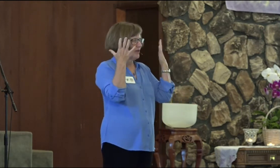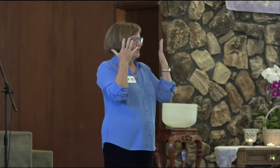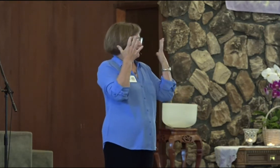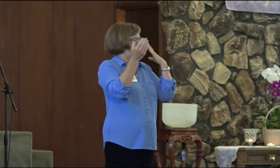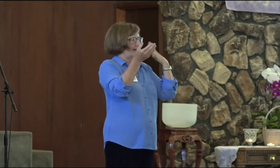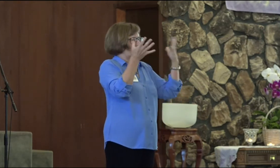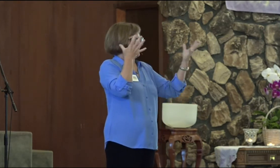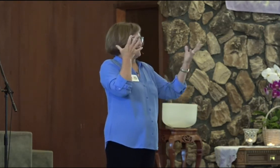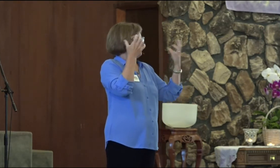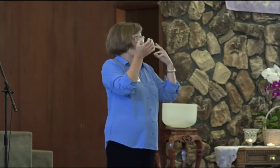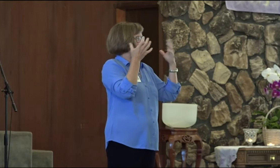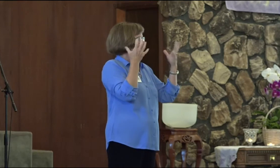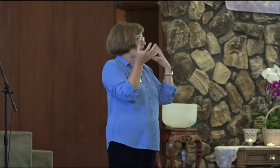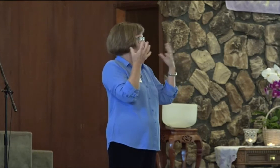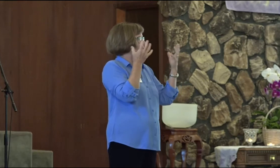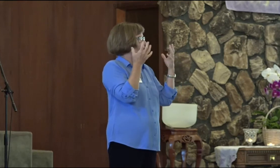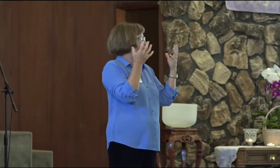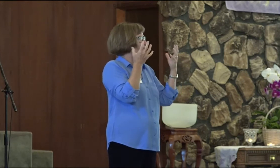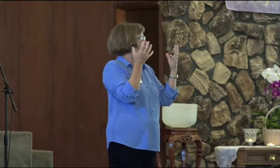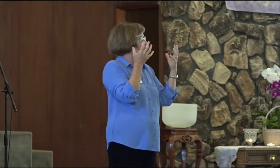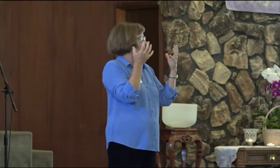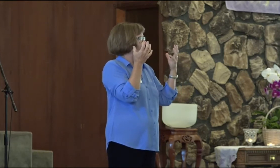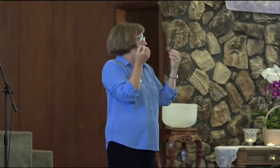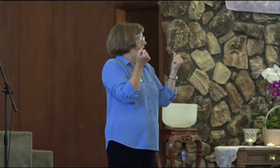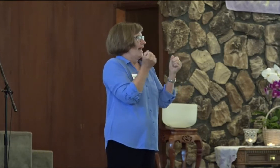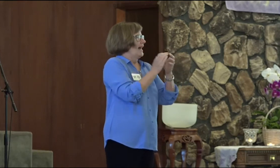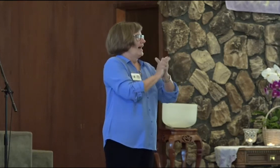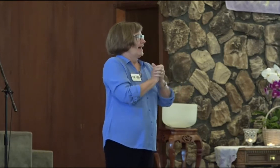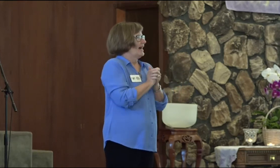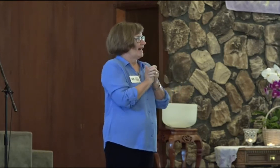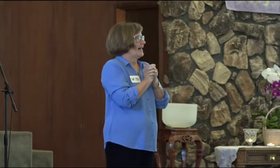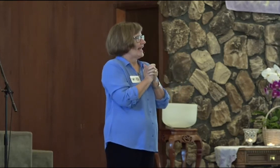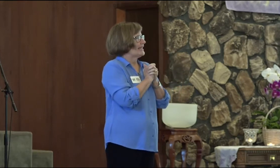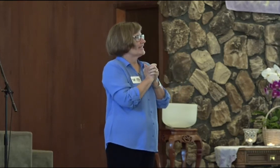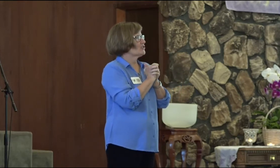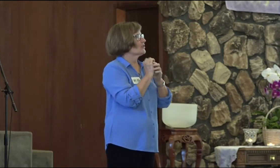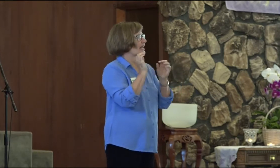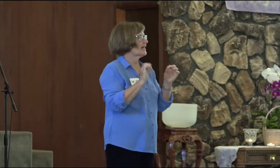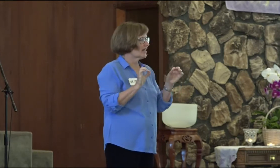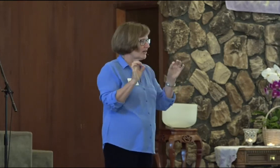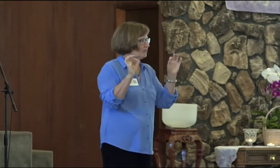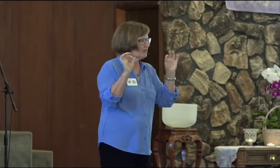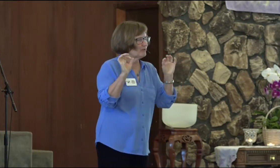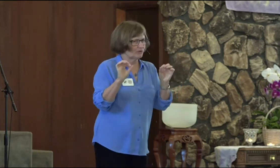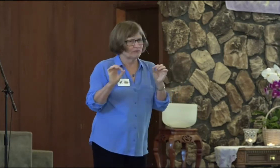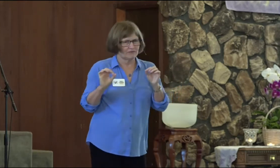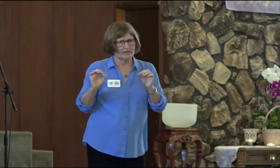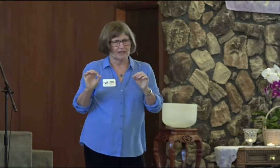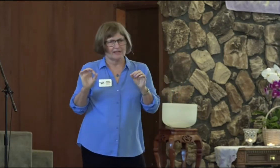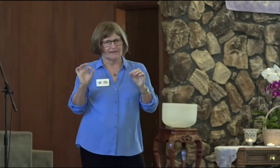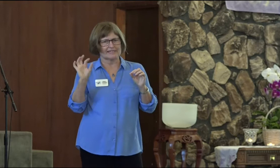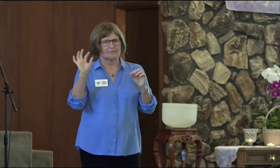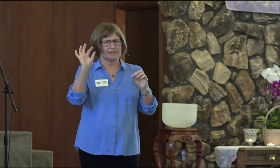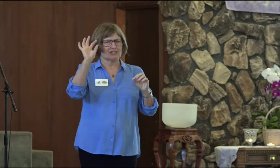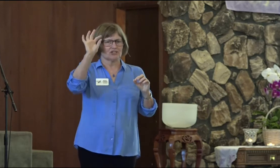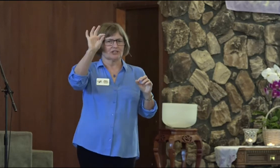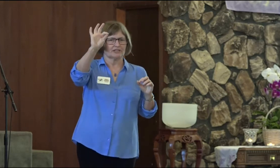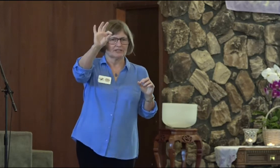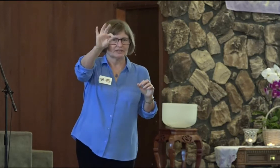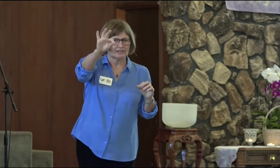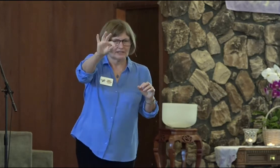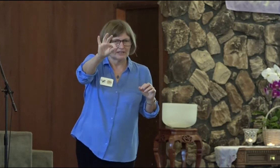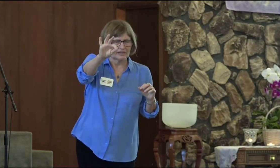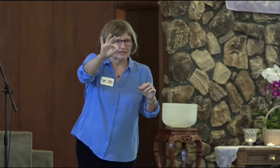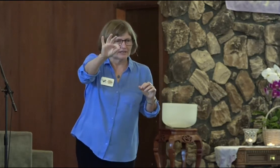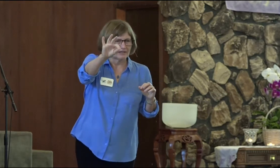so visualize it. And it is, you cannot remove the splinter